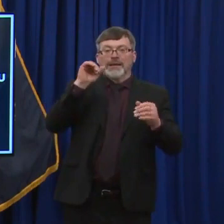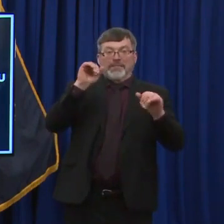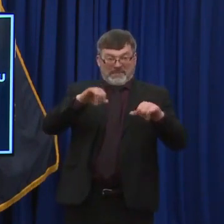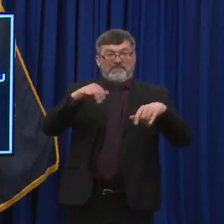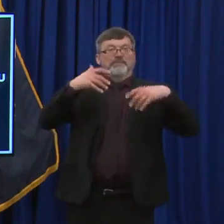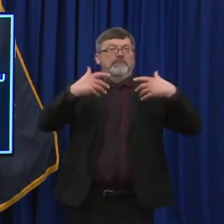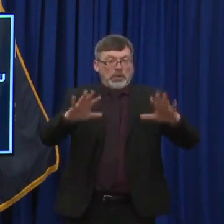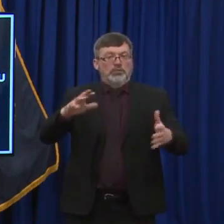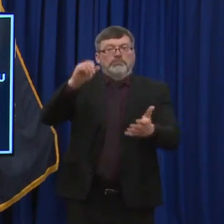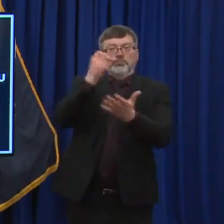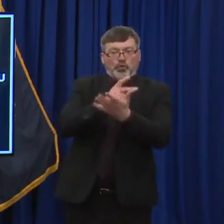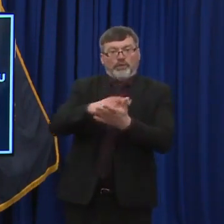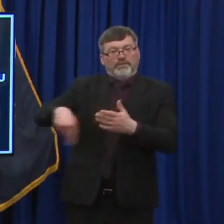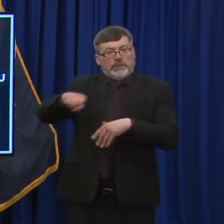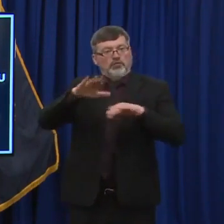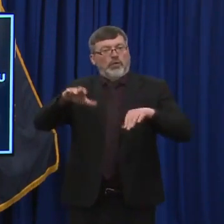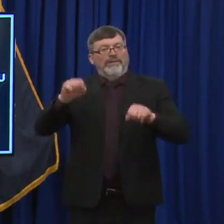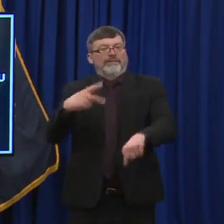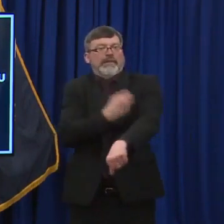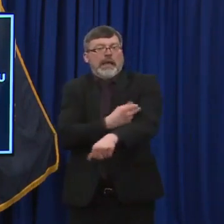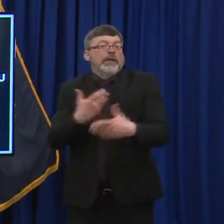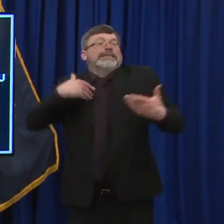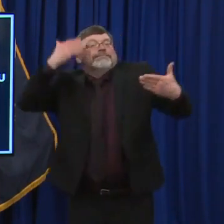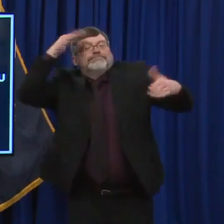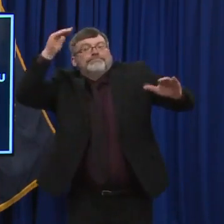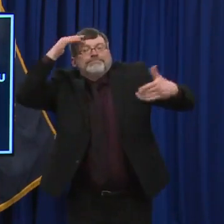But, you know, this is a little bit of a moving target.